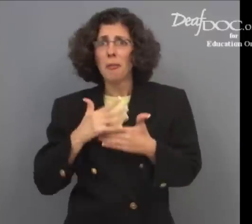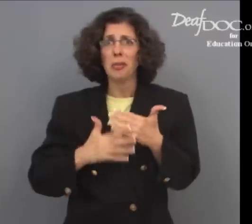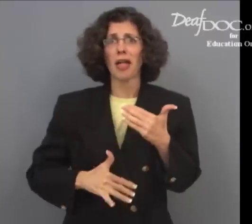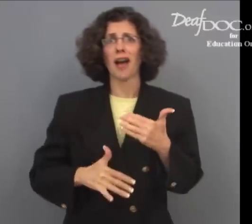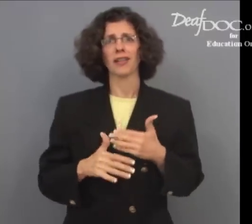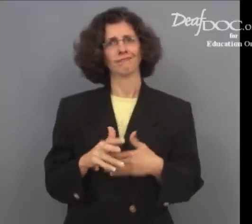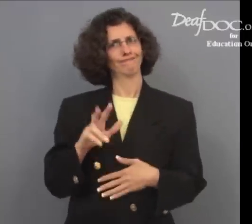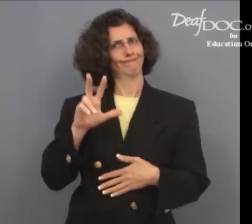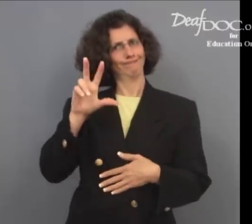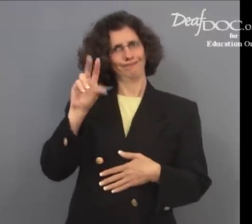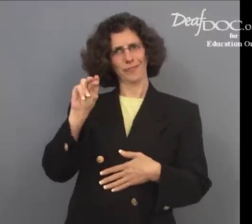blood.